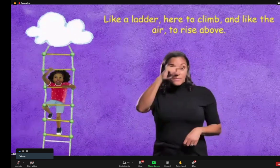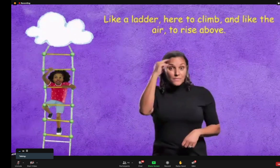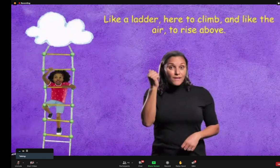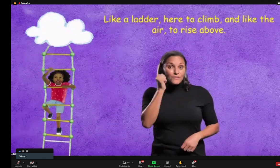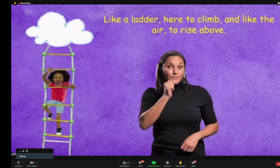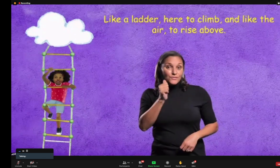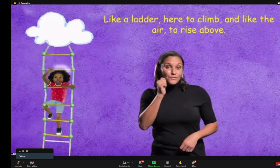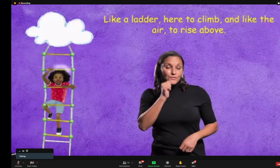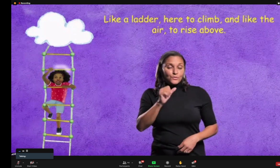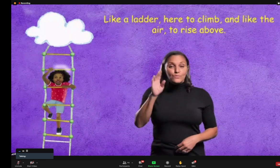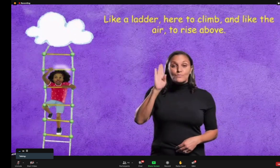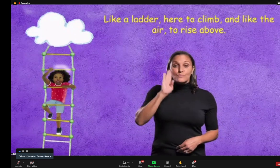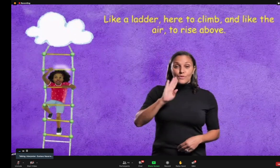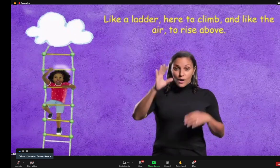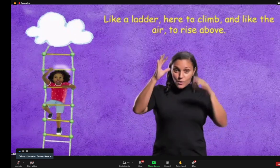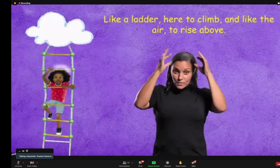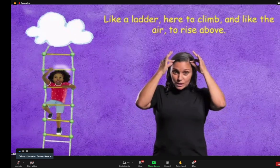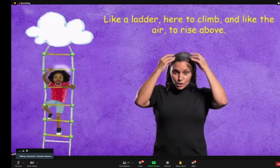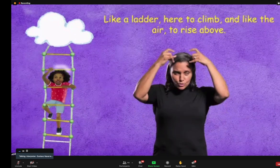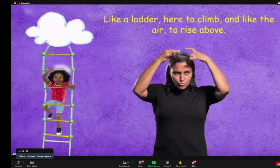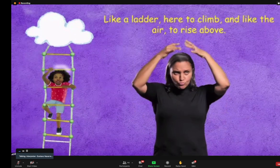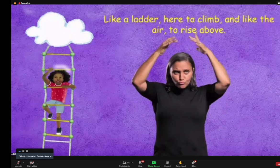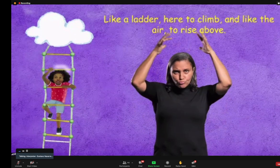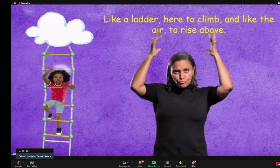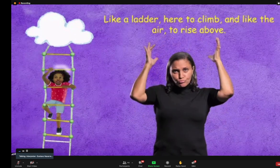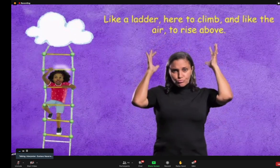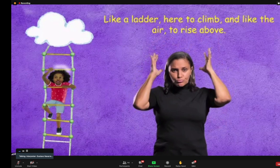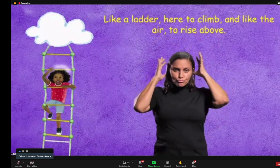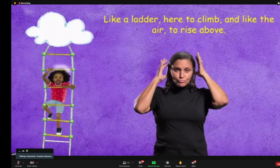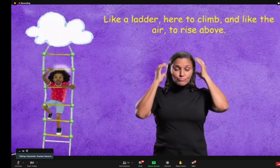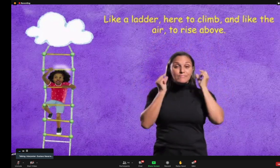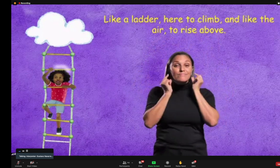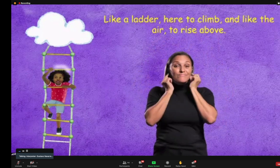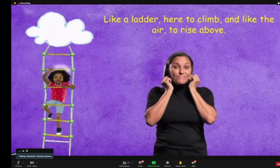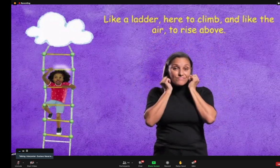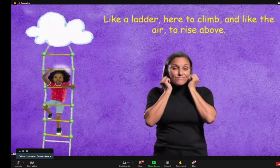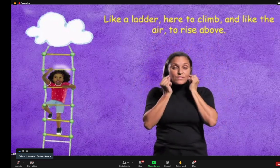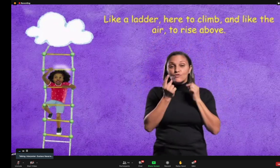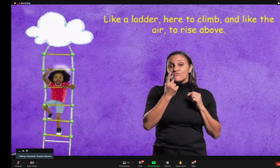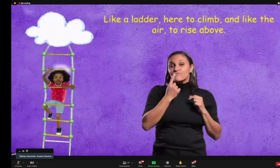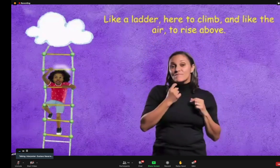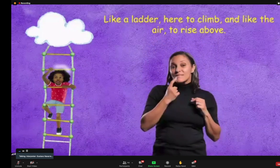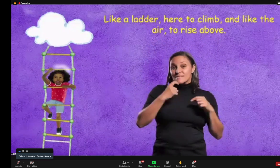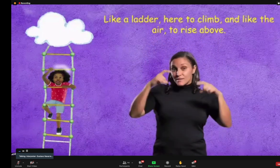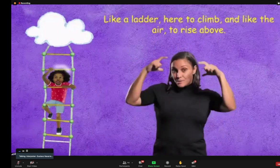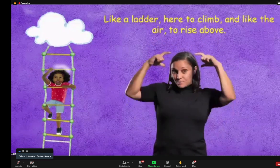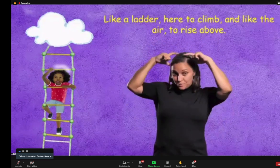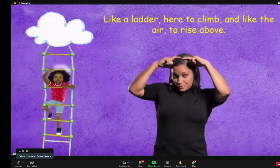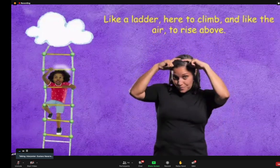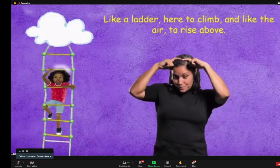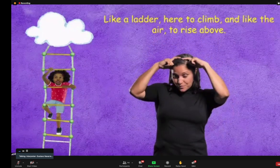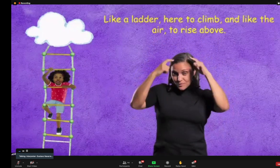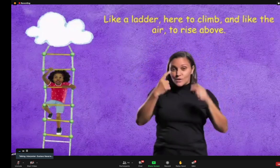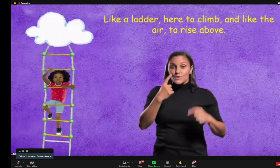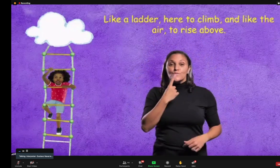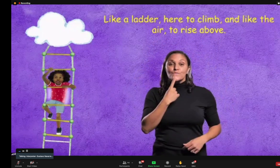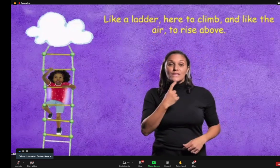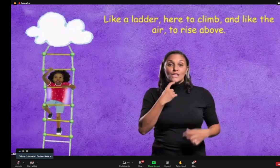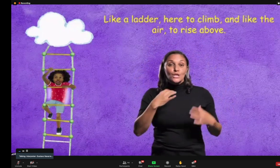I'd like the air to rise above. Black hair, a black girl, with black hair, with a red headband,